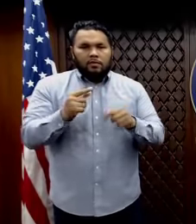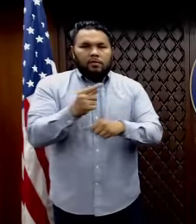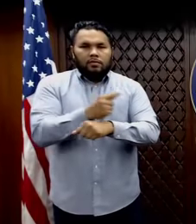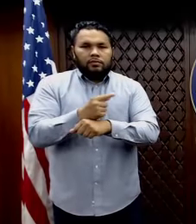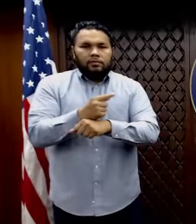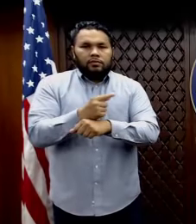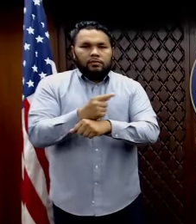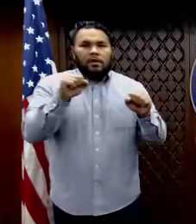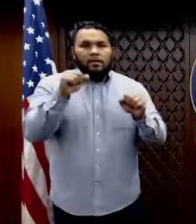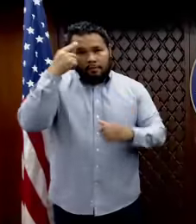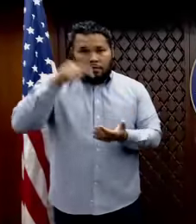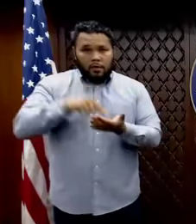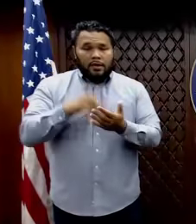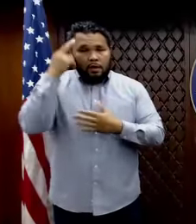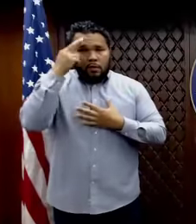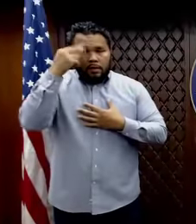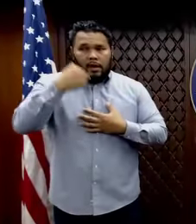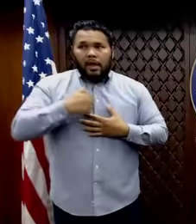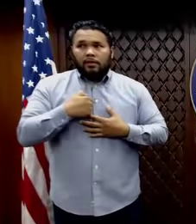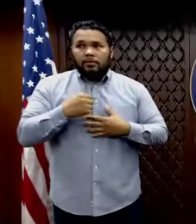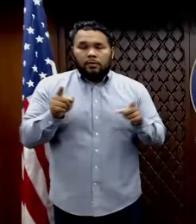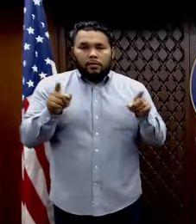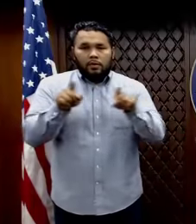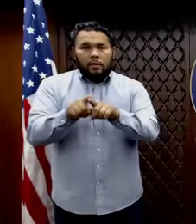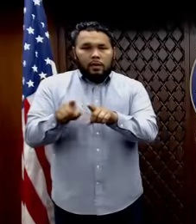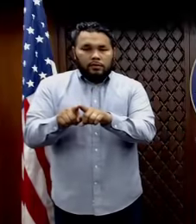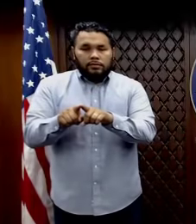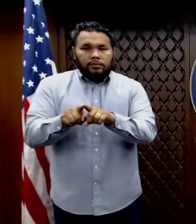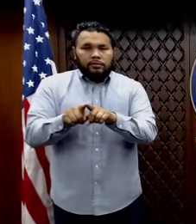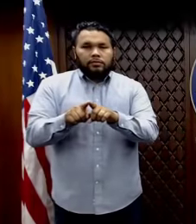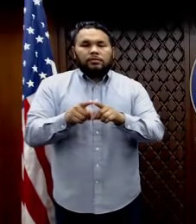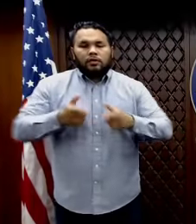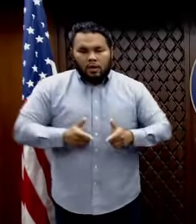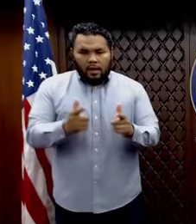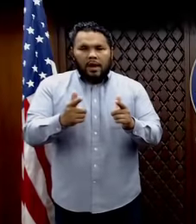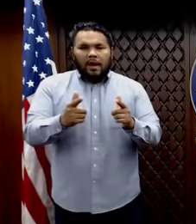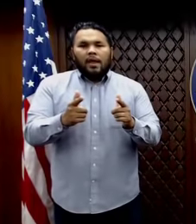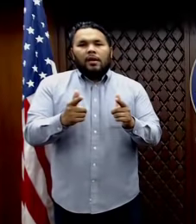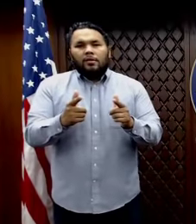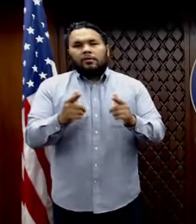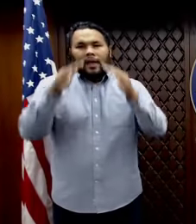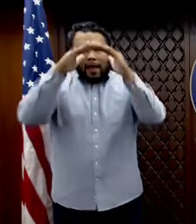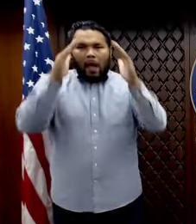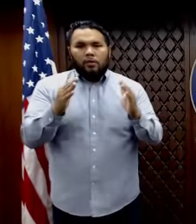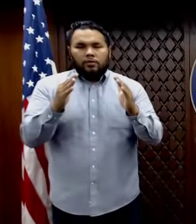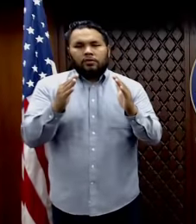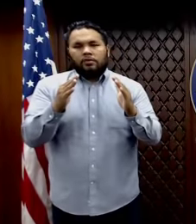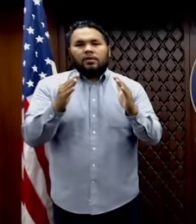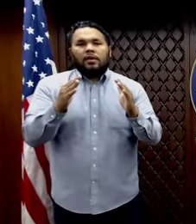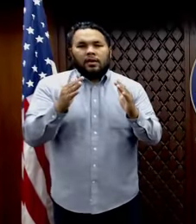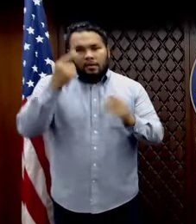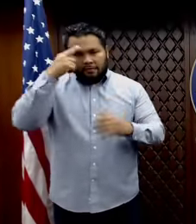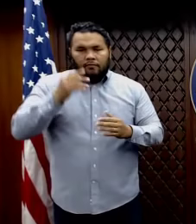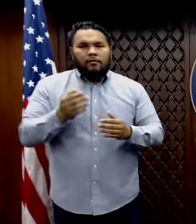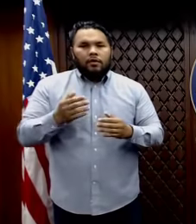For this reason, I have agreed to allow the restricted housing of sailors who have tested negative for COVID